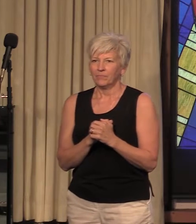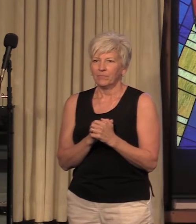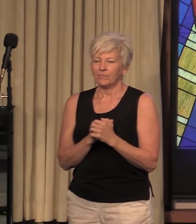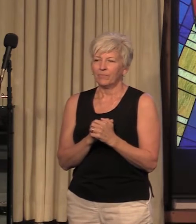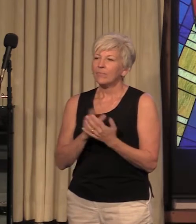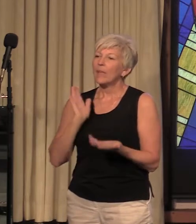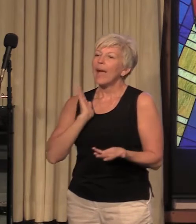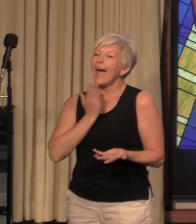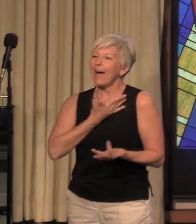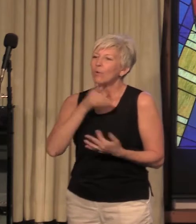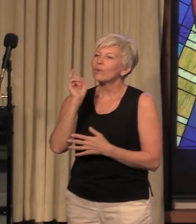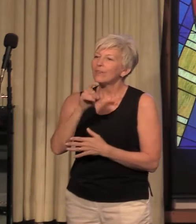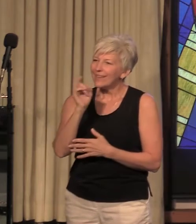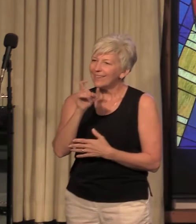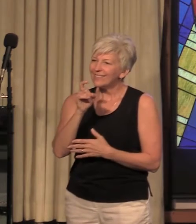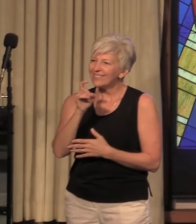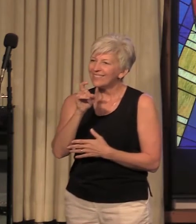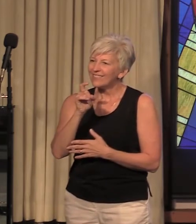Our needs are met.